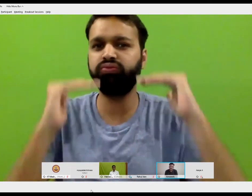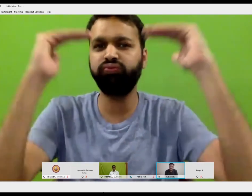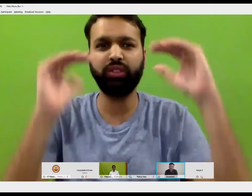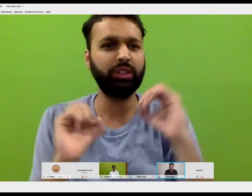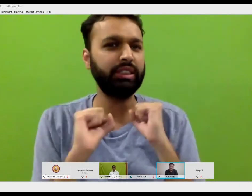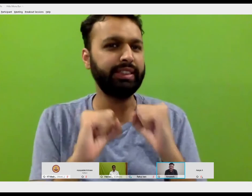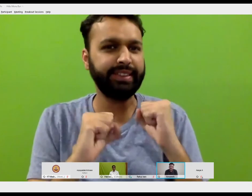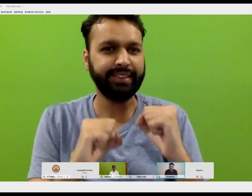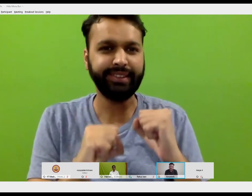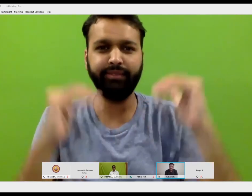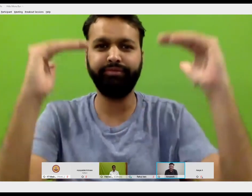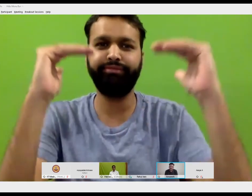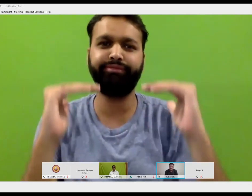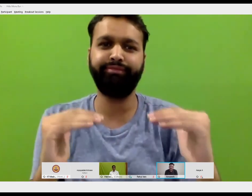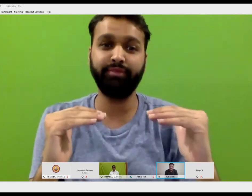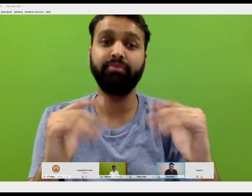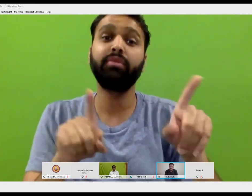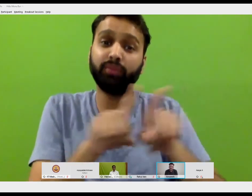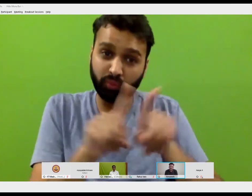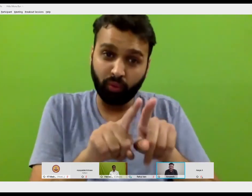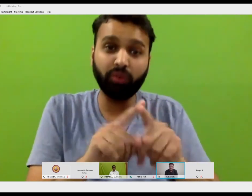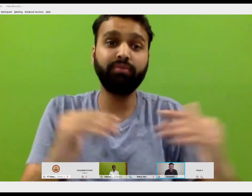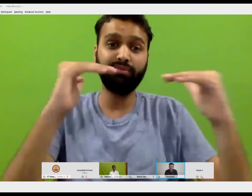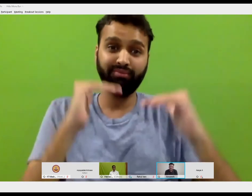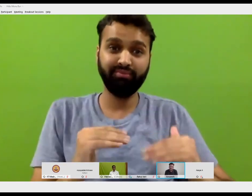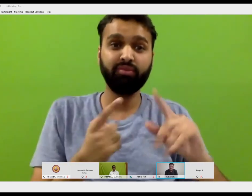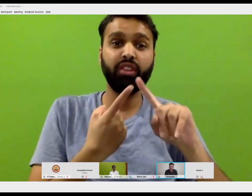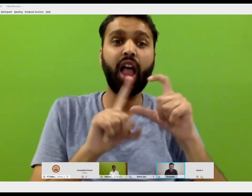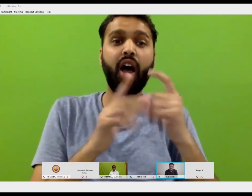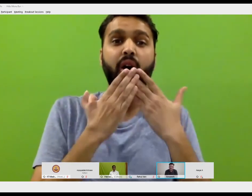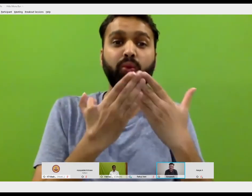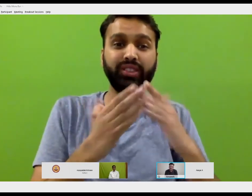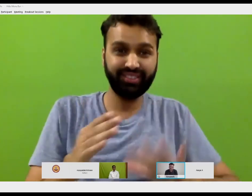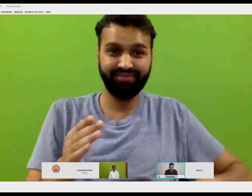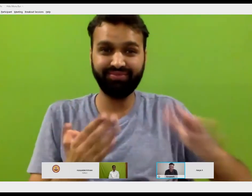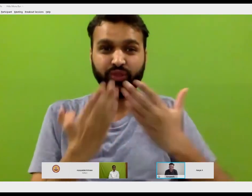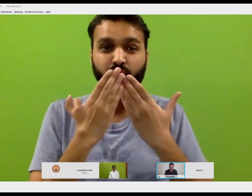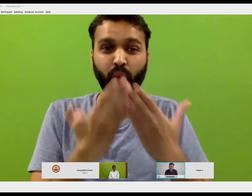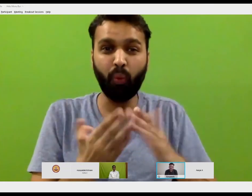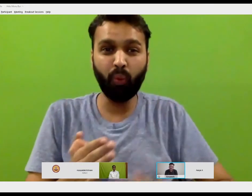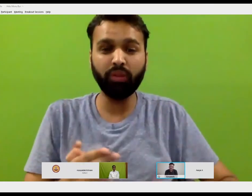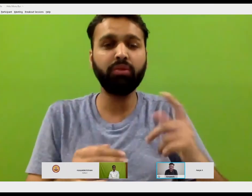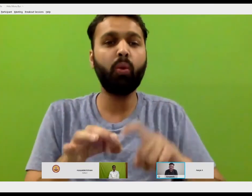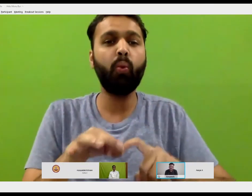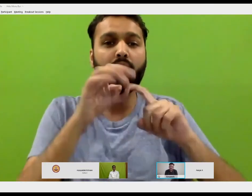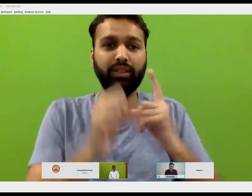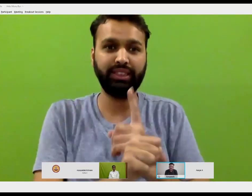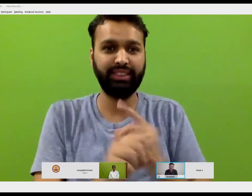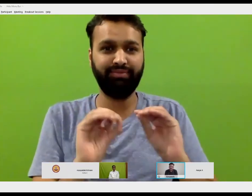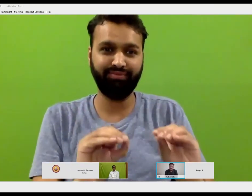So it's very difficult for deaf people to go for higher studies. So even in the schools,